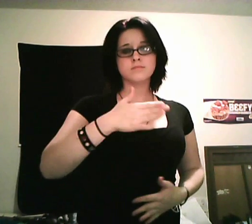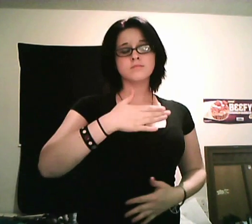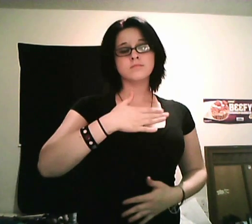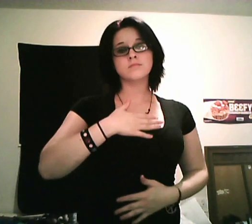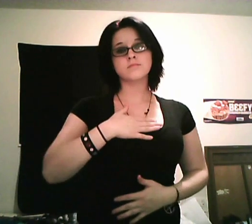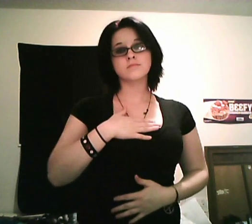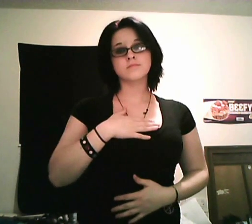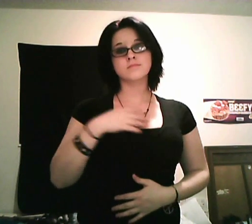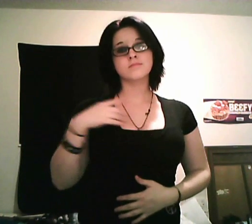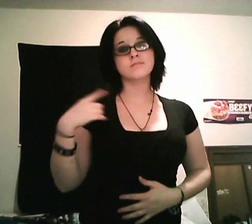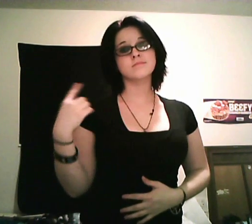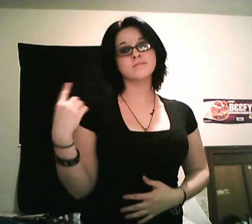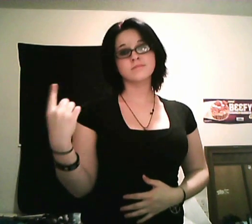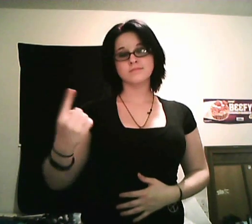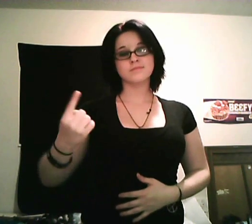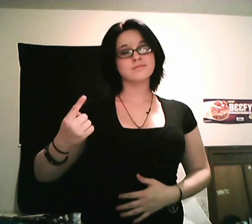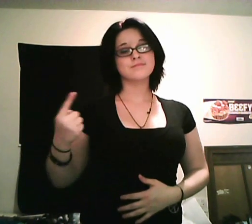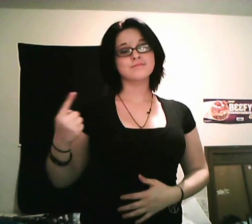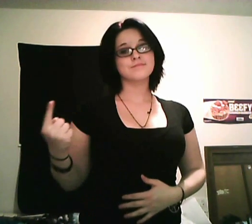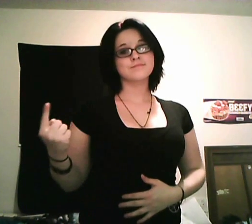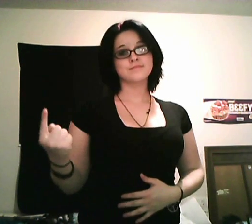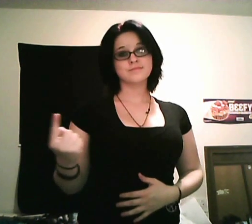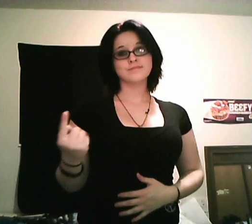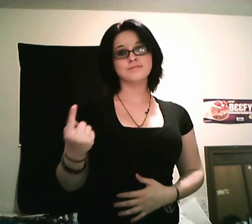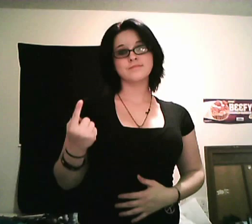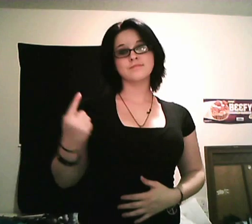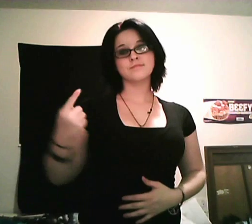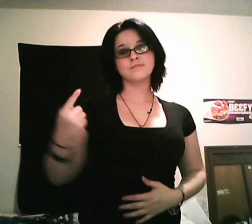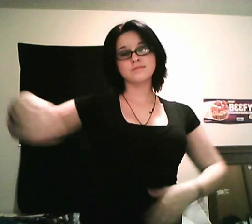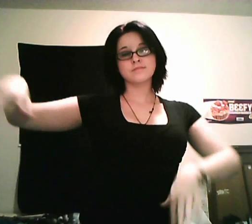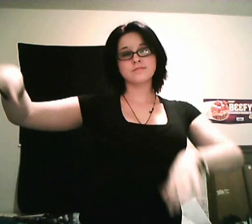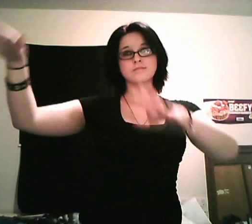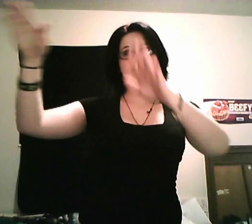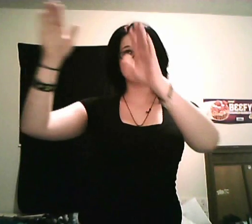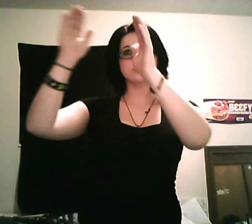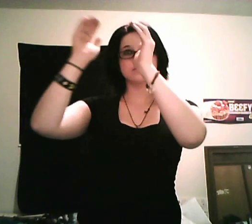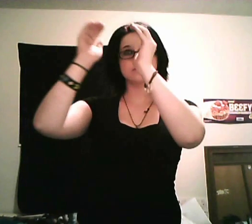You're my only hope